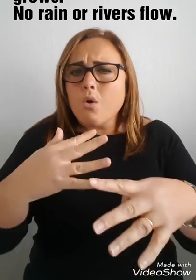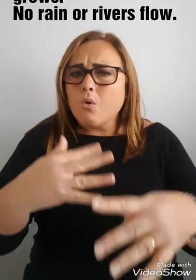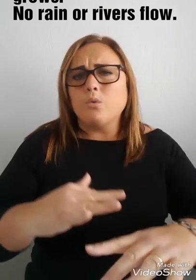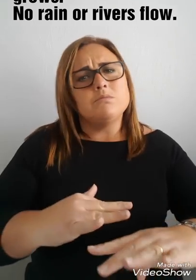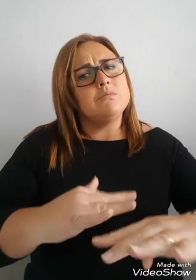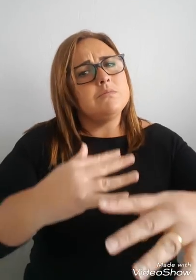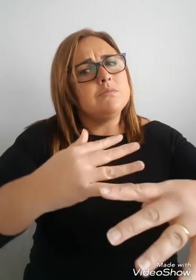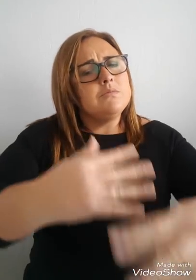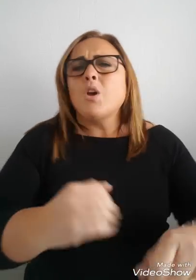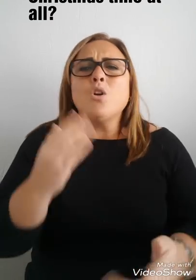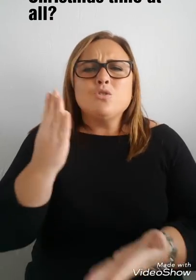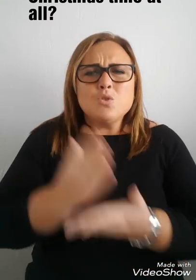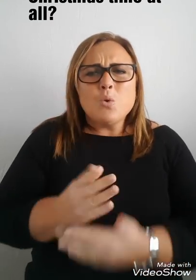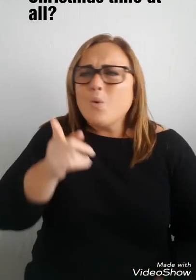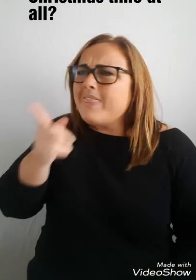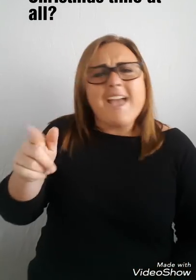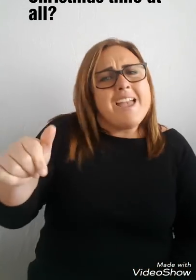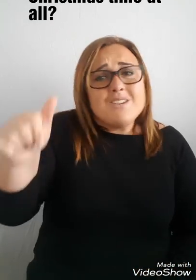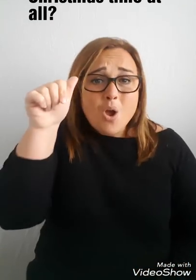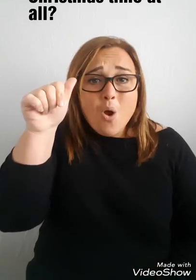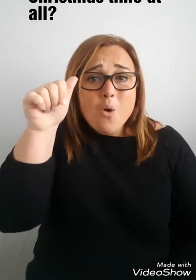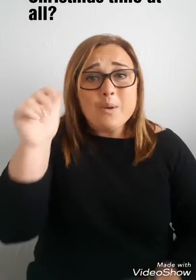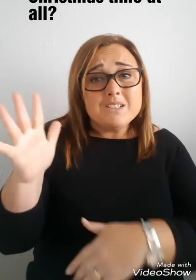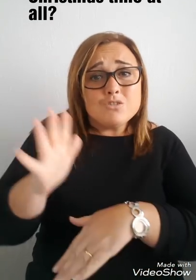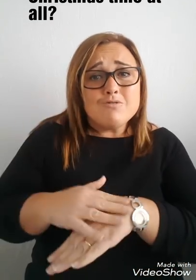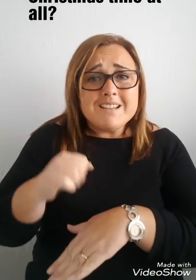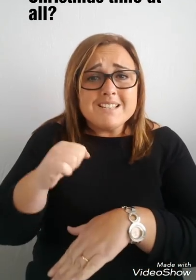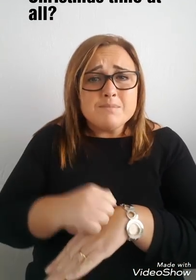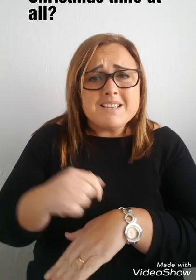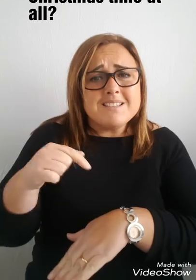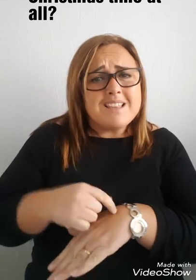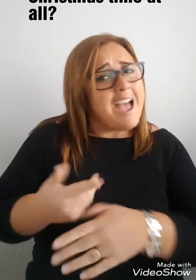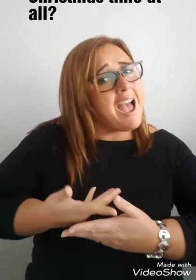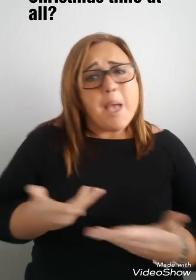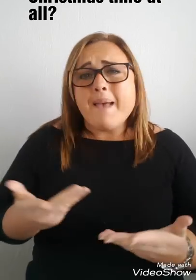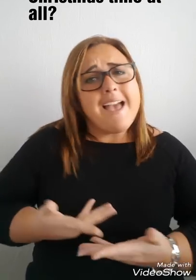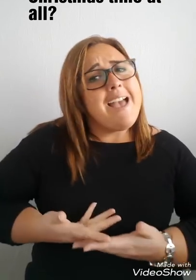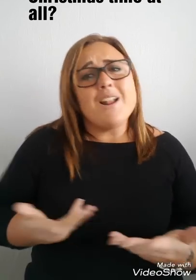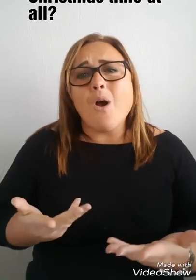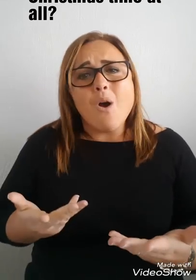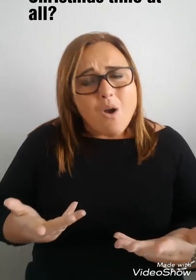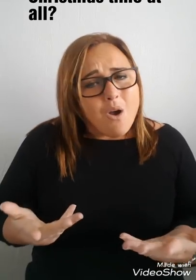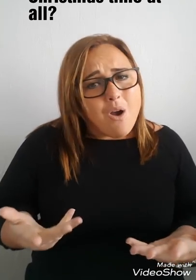Do they know it's Christmas time at all? Oh,